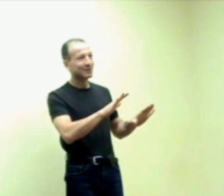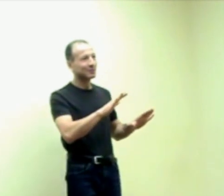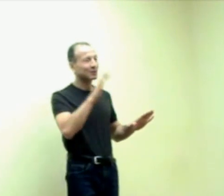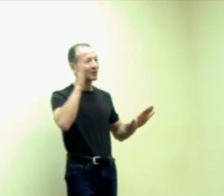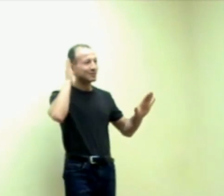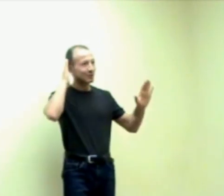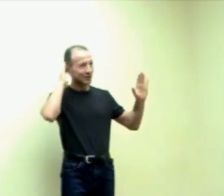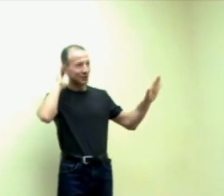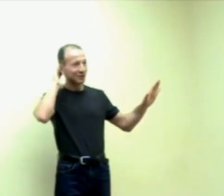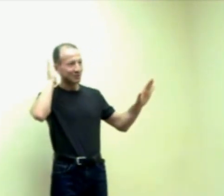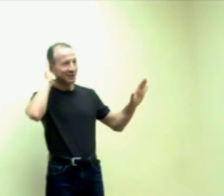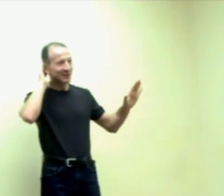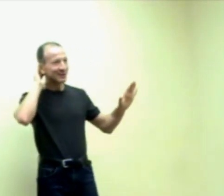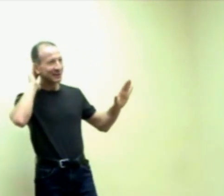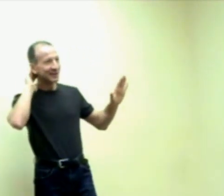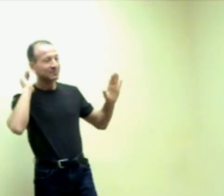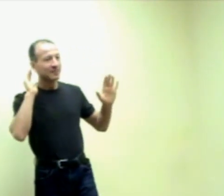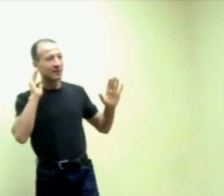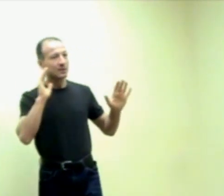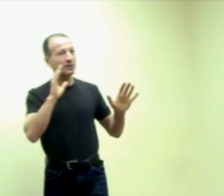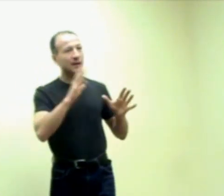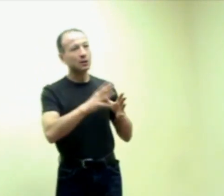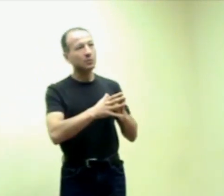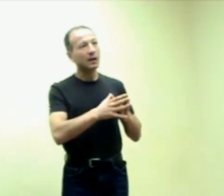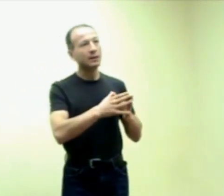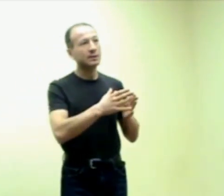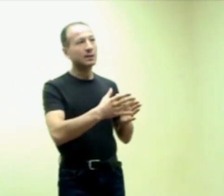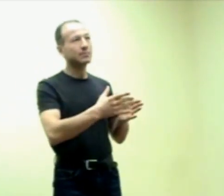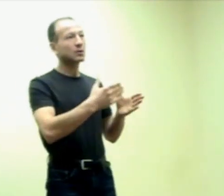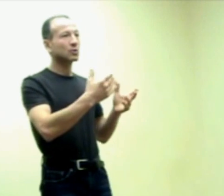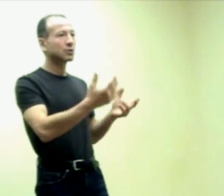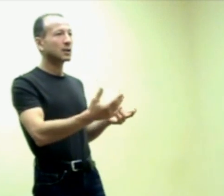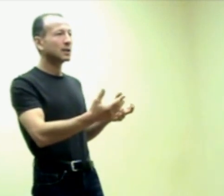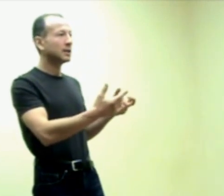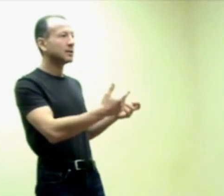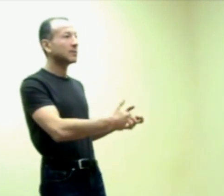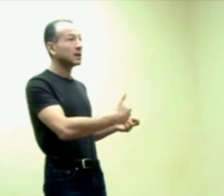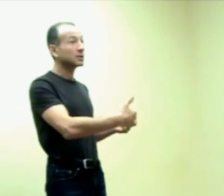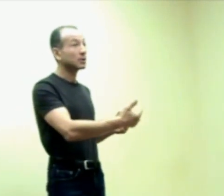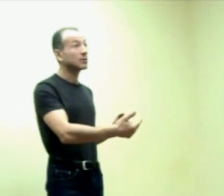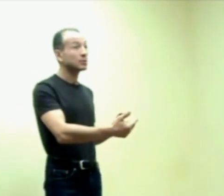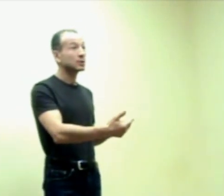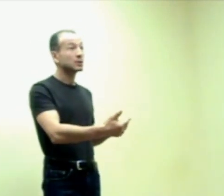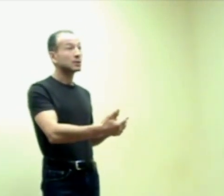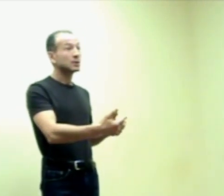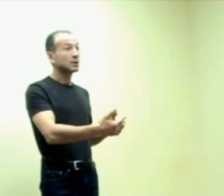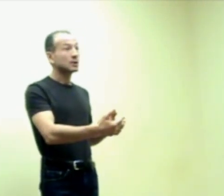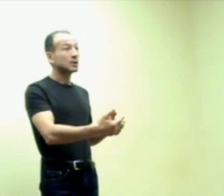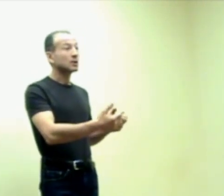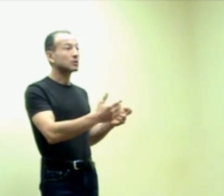We're talking about digestion today. Okay? So, that's why these steps are crucial in the milestones. They're